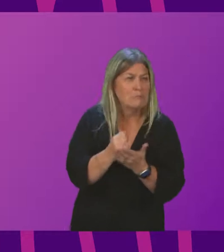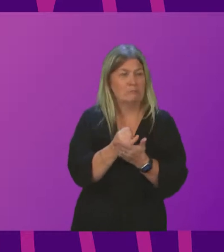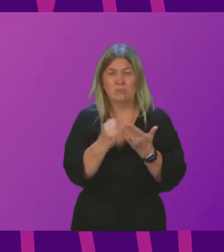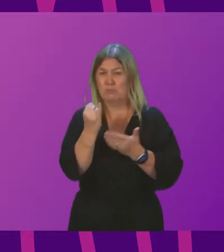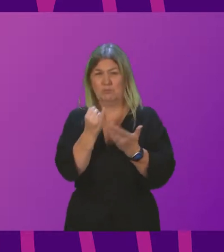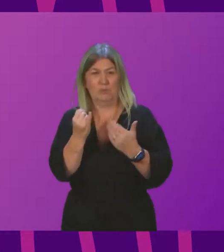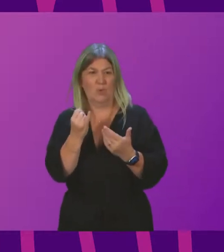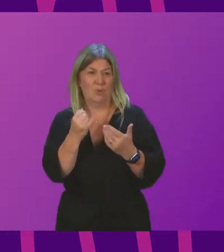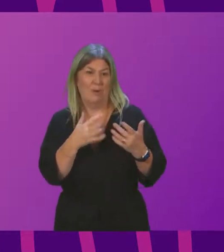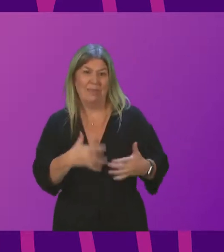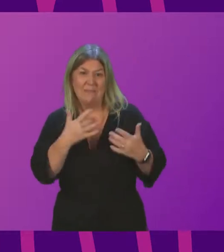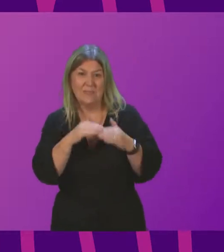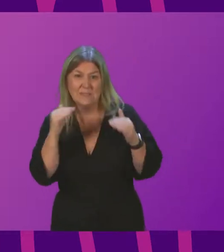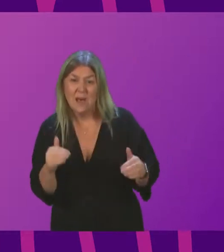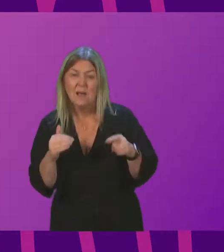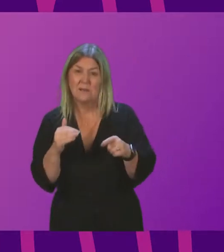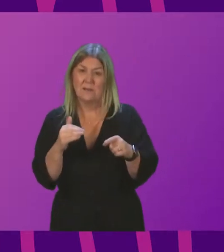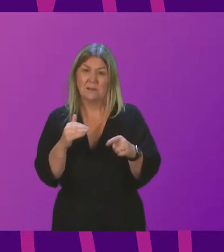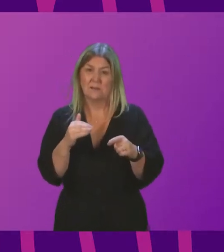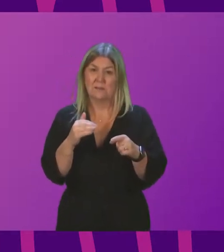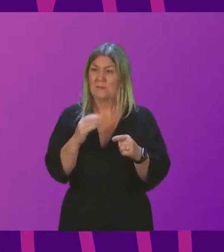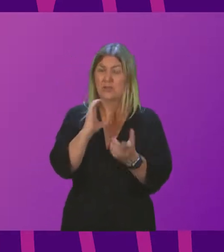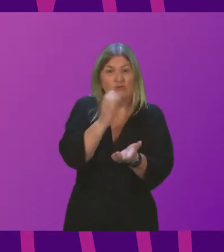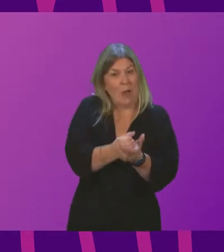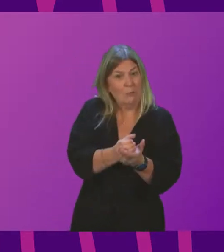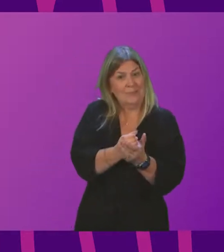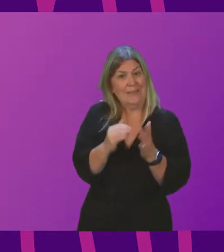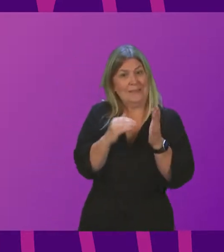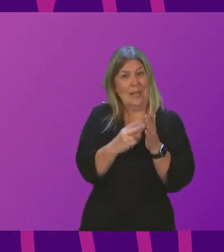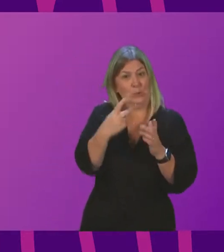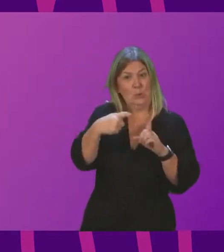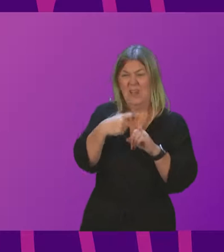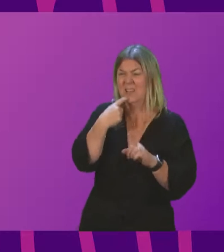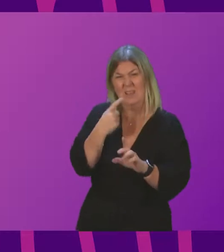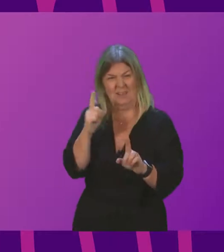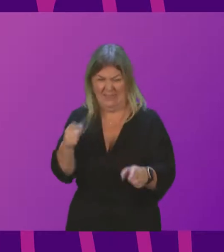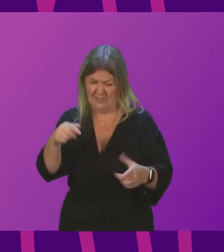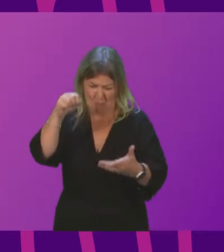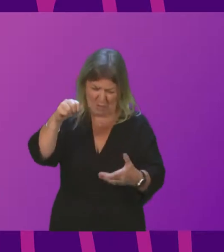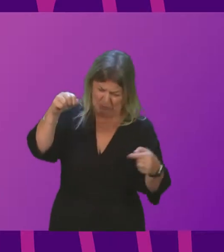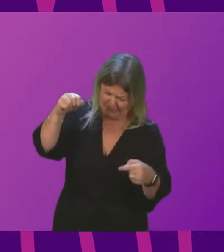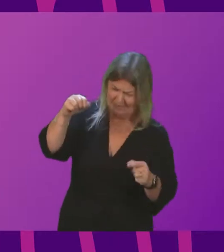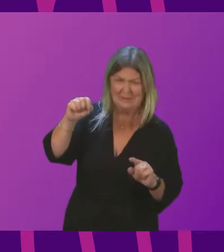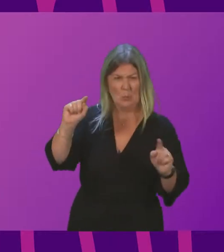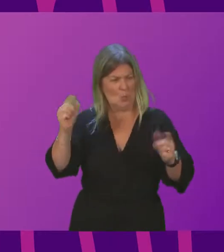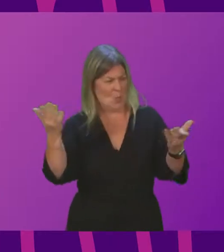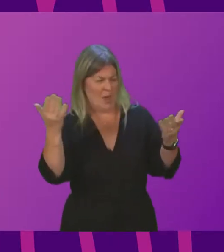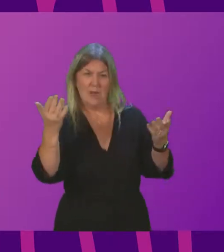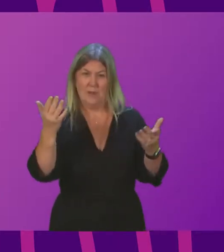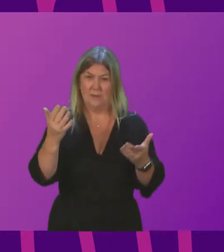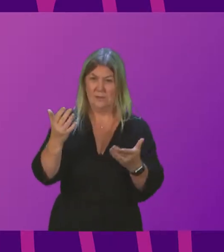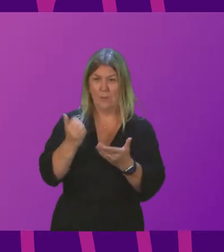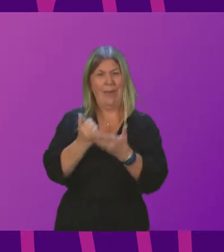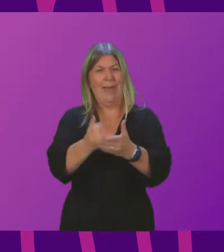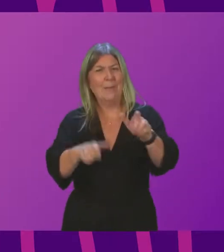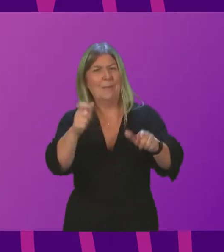another half decade, anti-poverty charity, Z2K, that there is absolutely nothing in this budget for the three million plus whose disability, illness